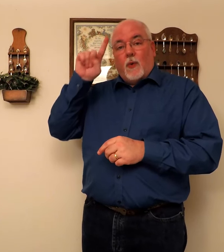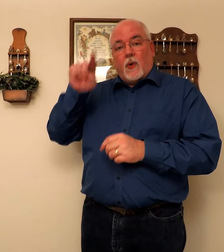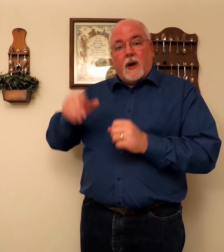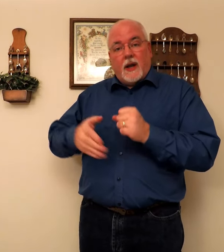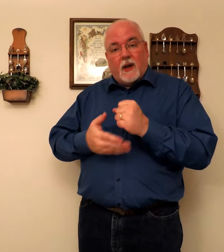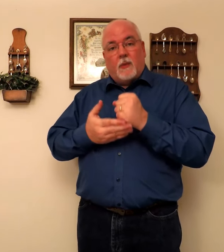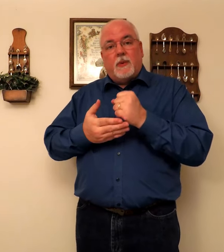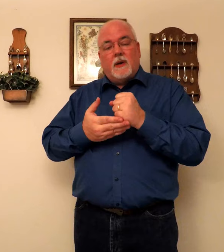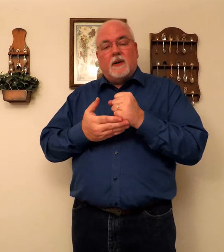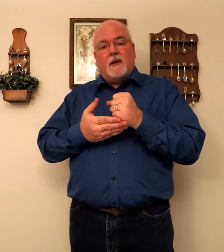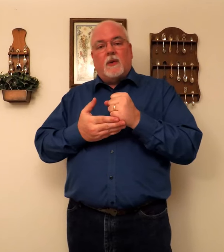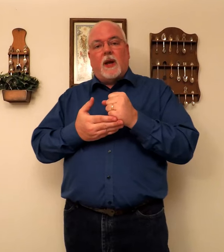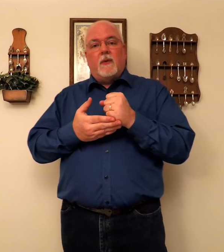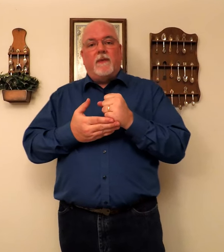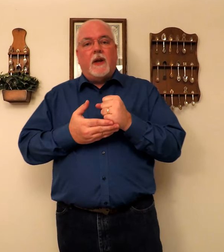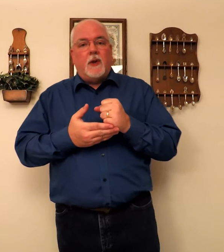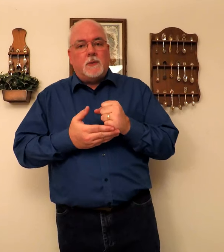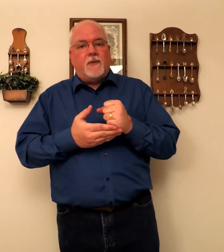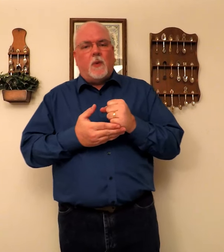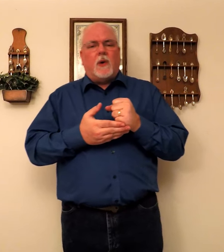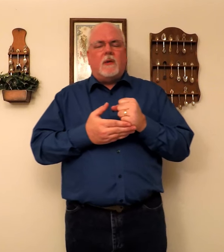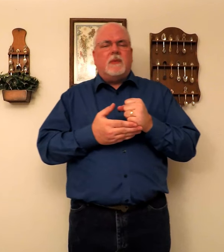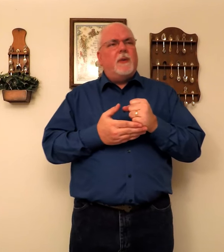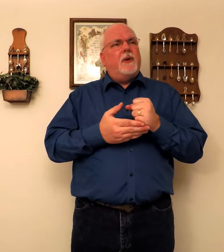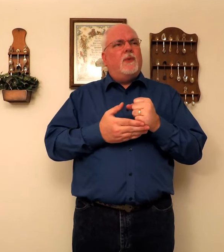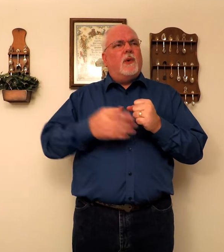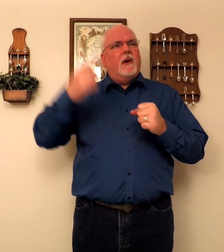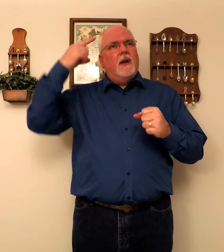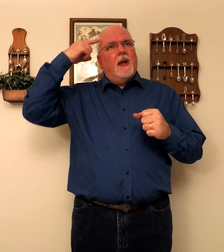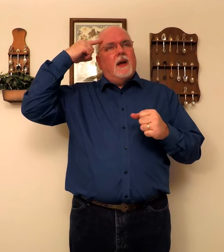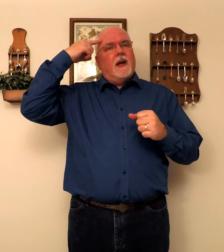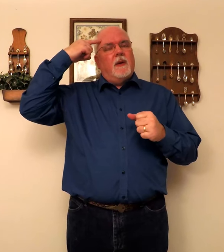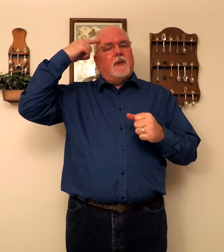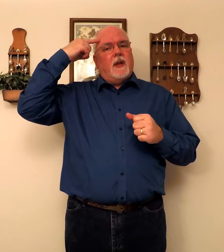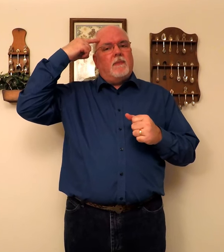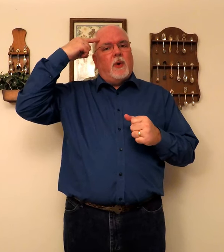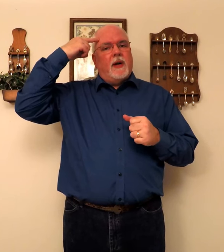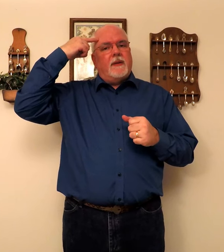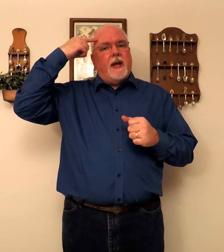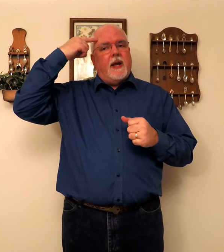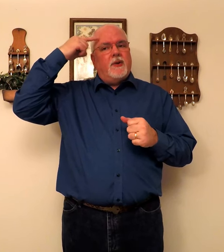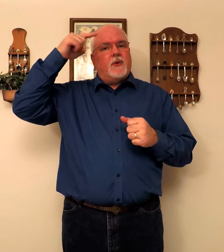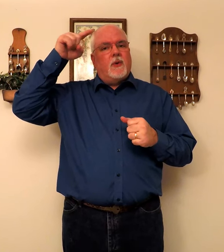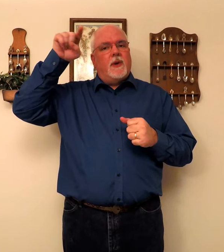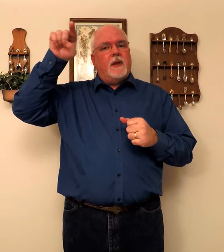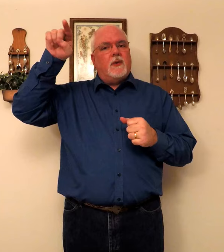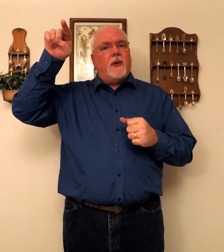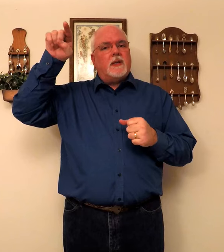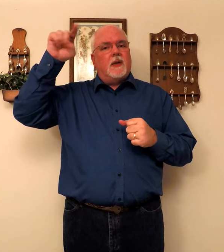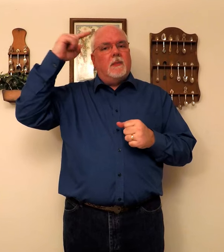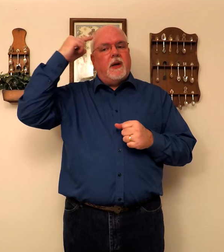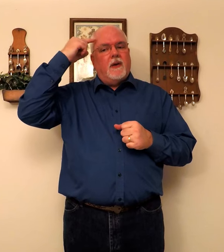For help. Great. We've done those before. Did we do for? Coming through this. Point at the head. And just rotate the wrist a little bit.